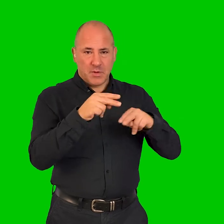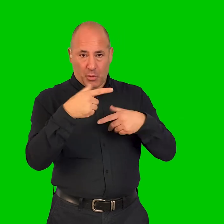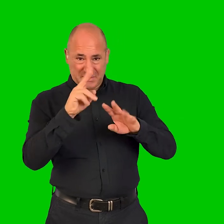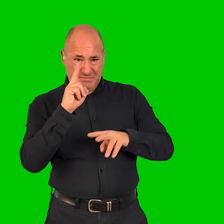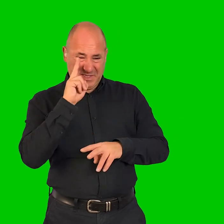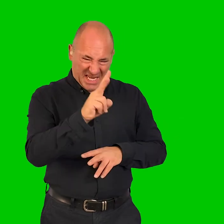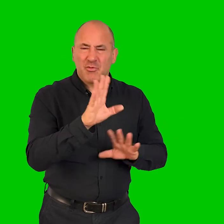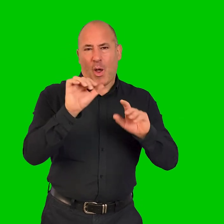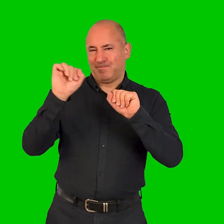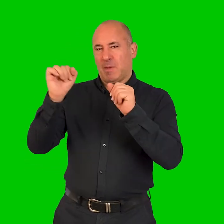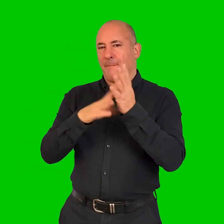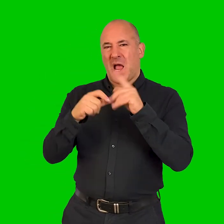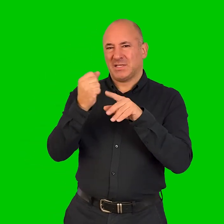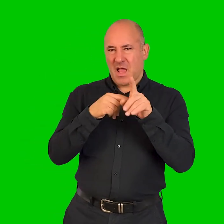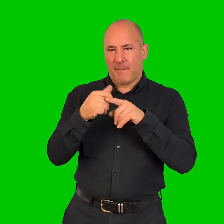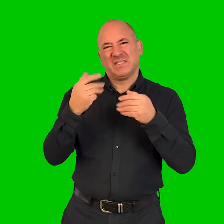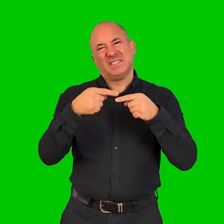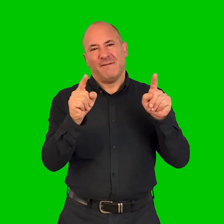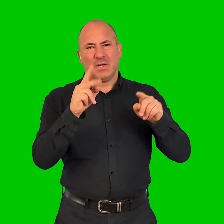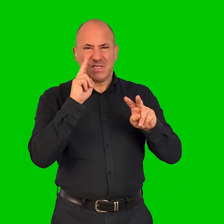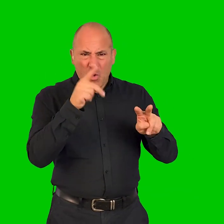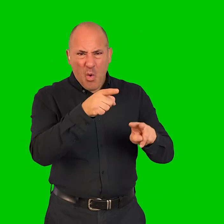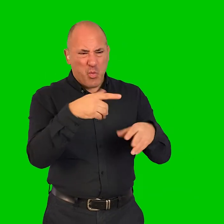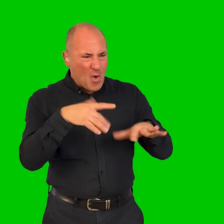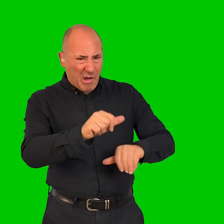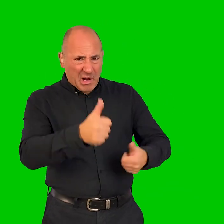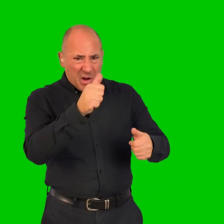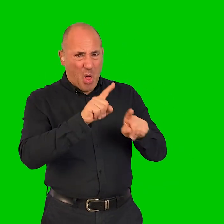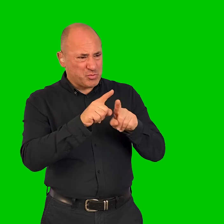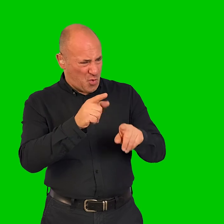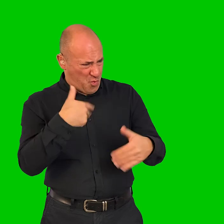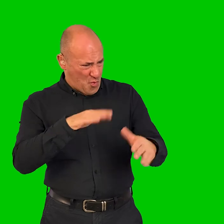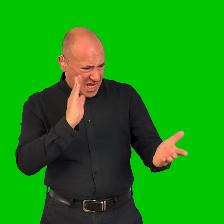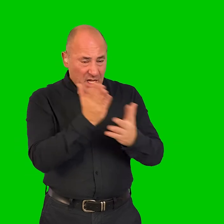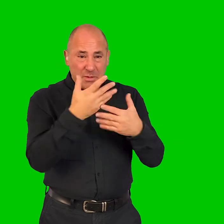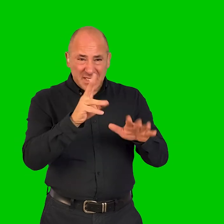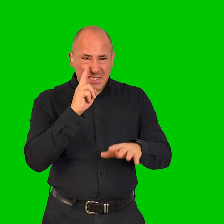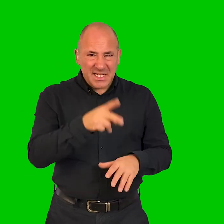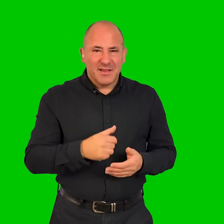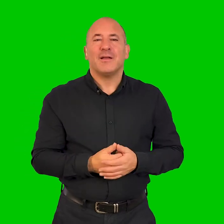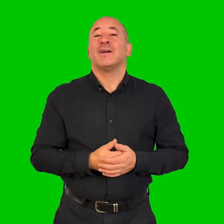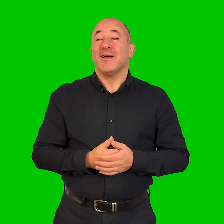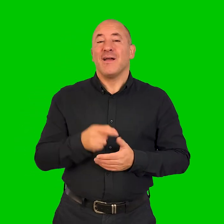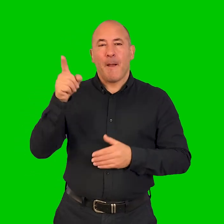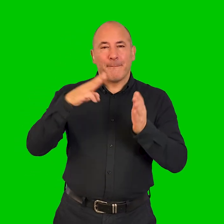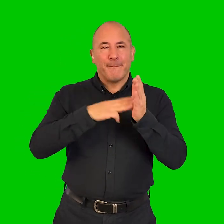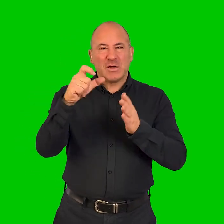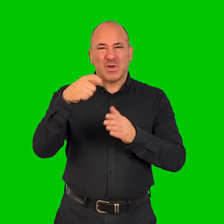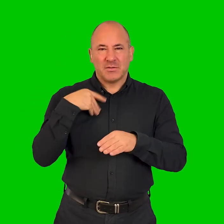dance that you've seen, not from Mind the Gap but from another company that was really good and was really accessible? Yeah,